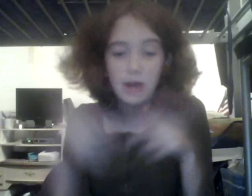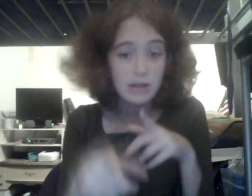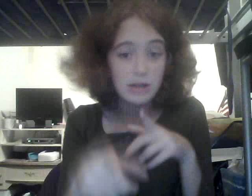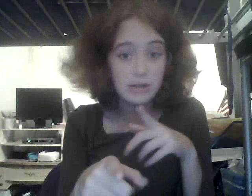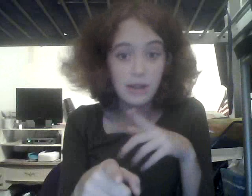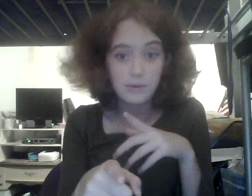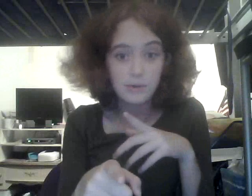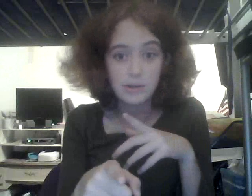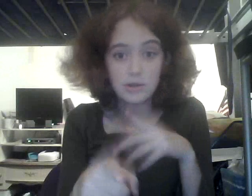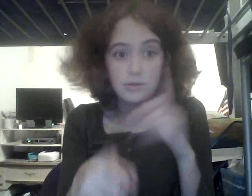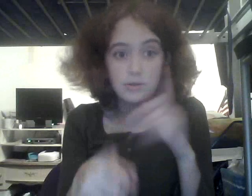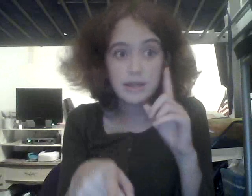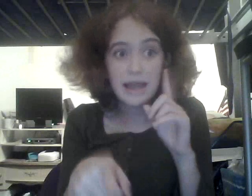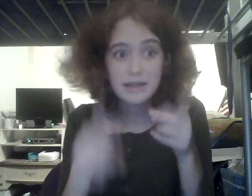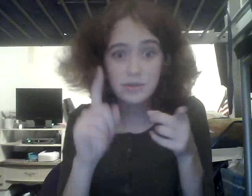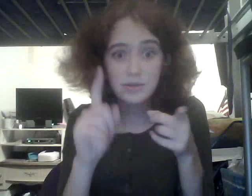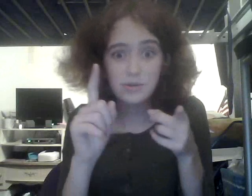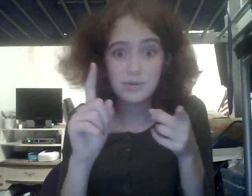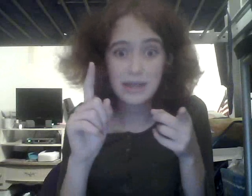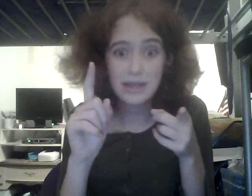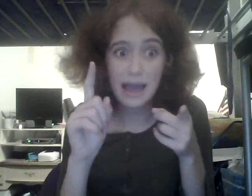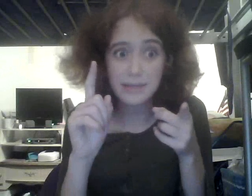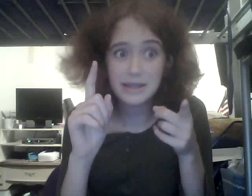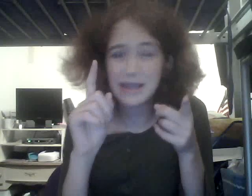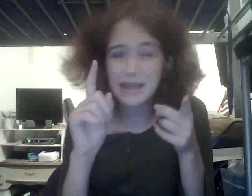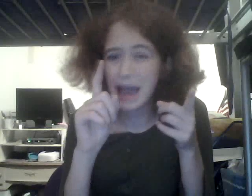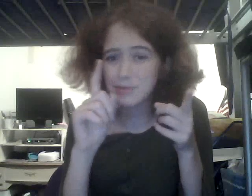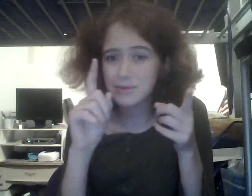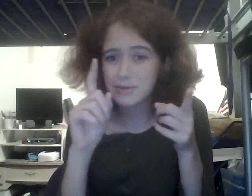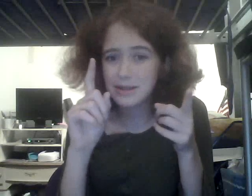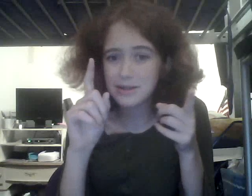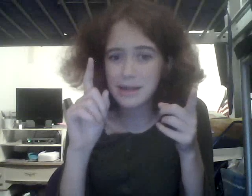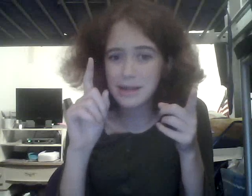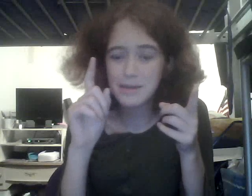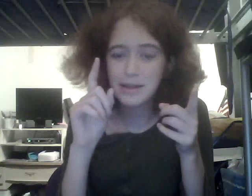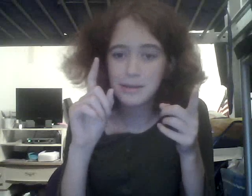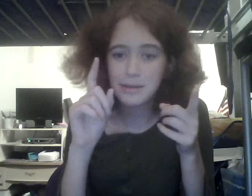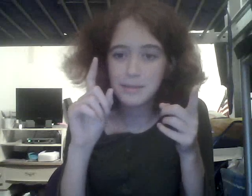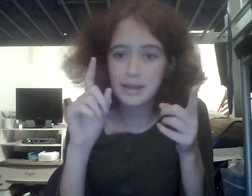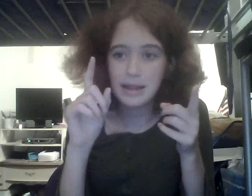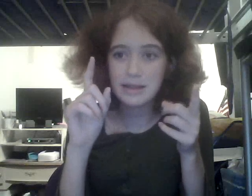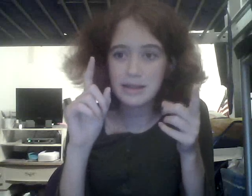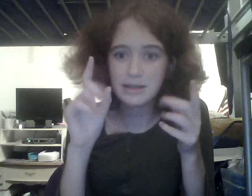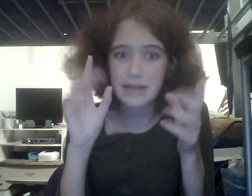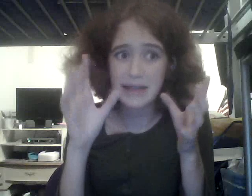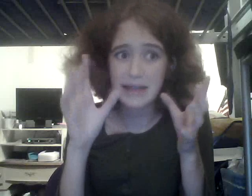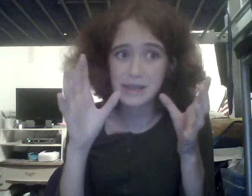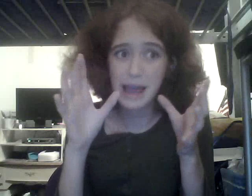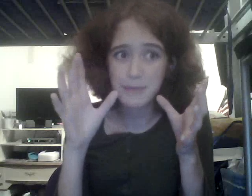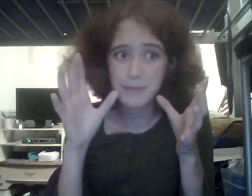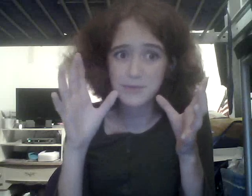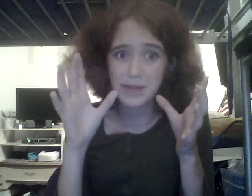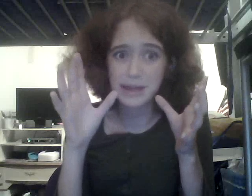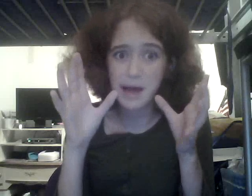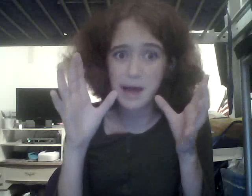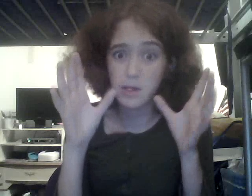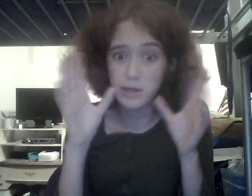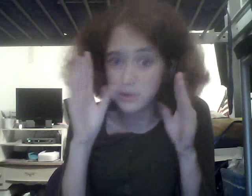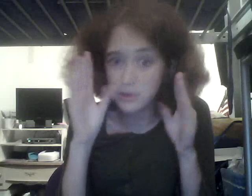another question, do you say taxis or do you say cabs? I said cabs for a little, a time, but, and then I said taxi cabs for, like, a little tiny